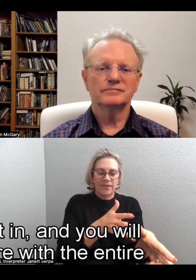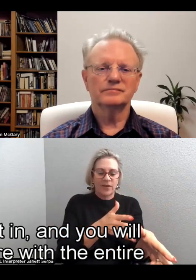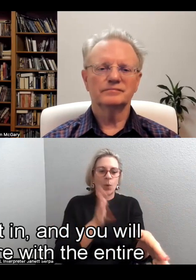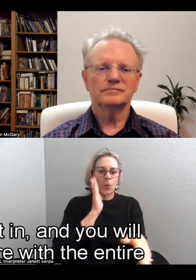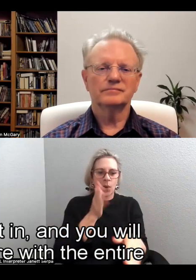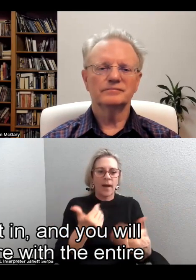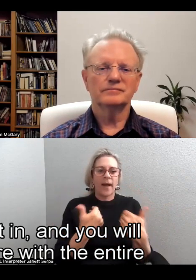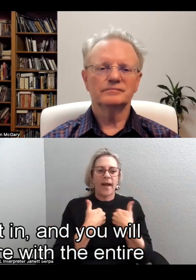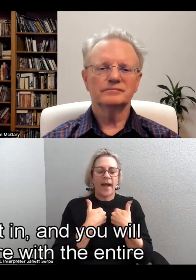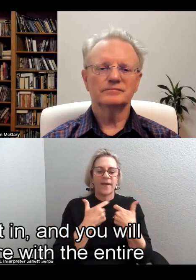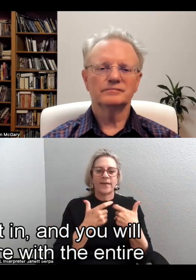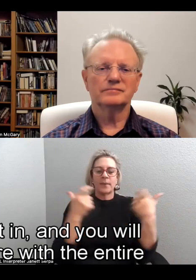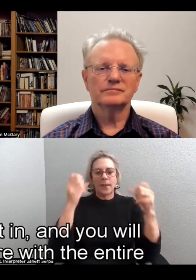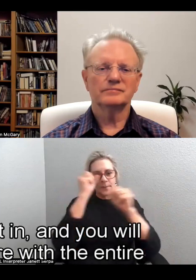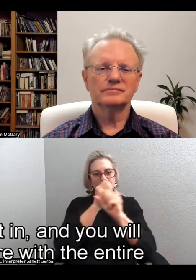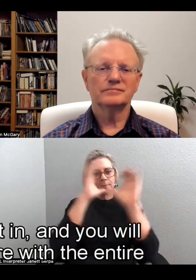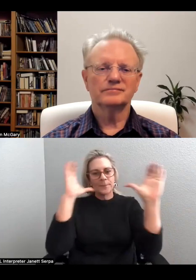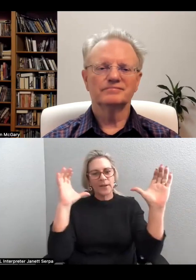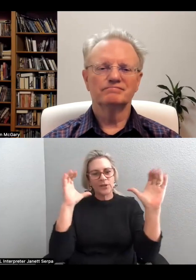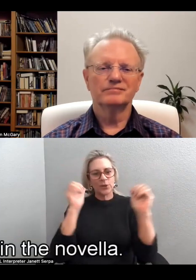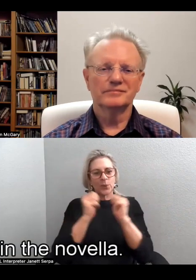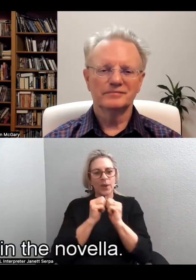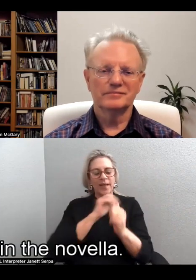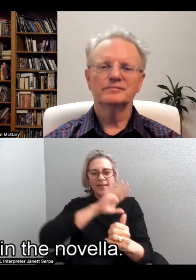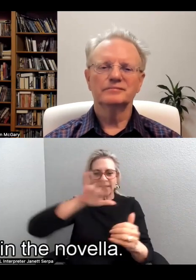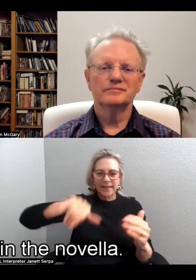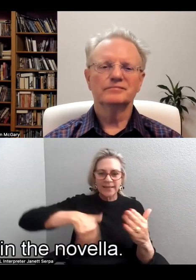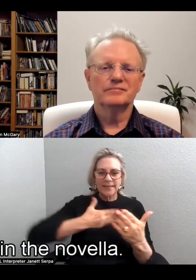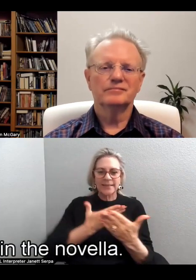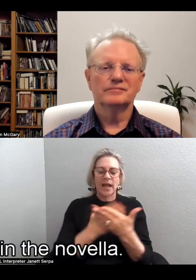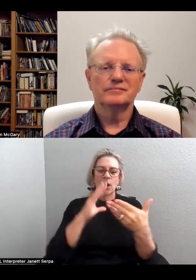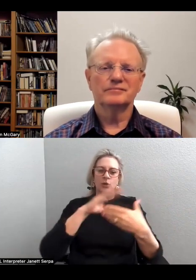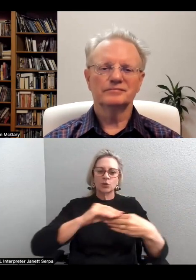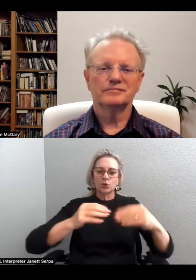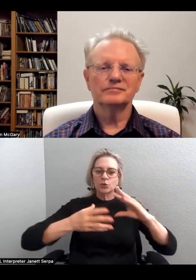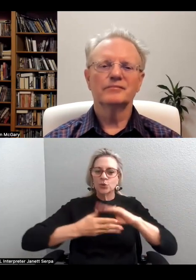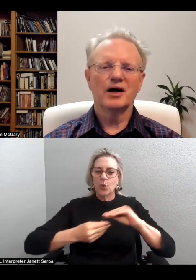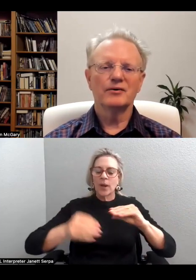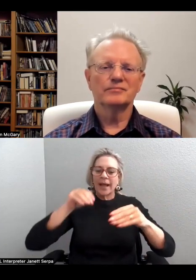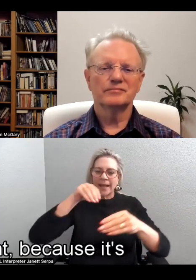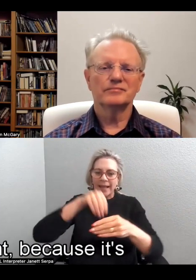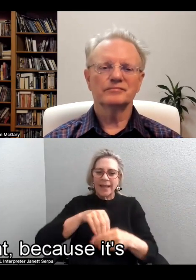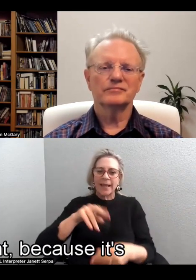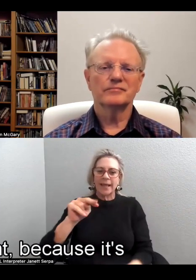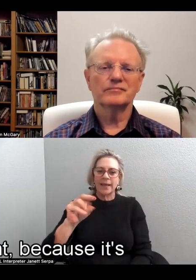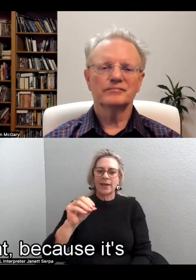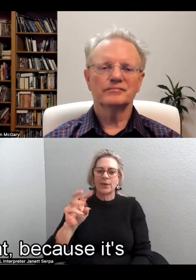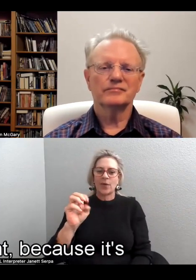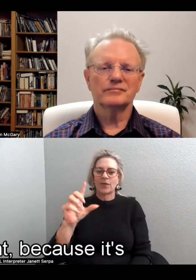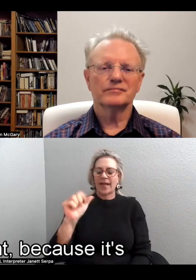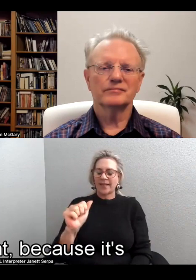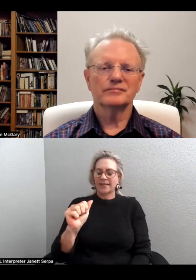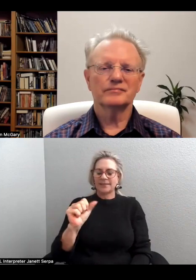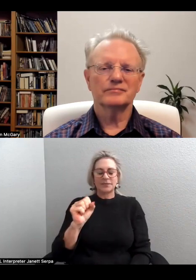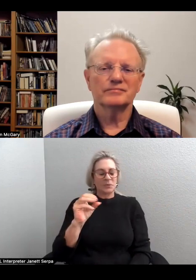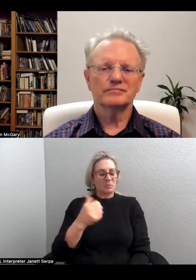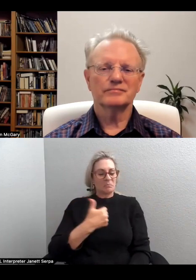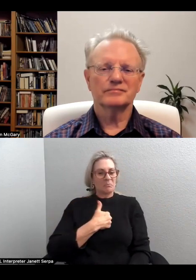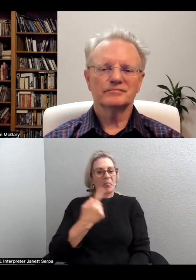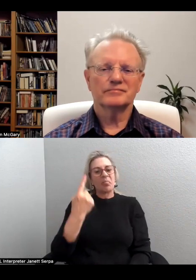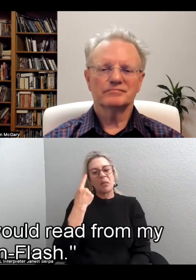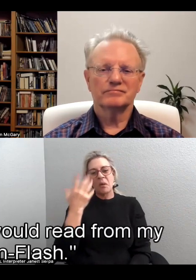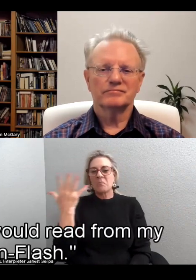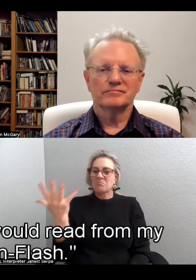have the big picture with the entire story unfolding in the novella. So, I just thought, because it's